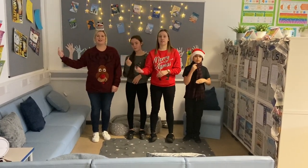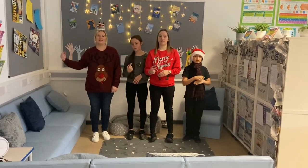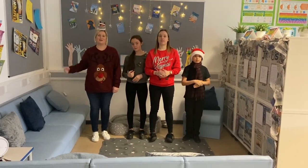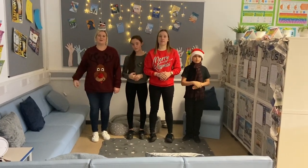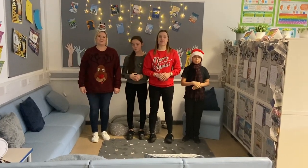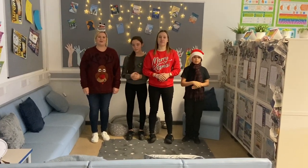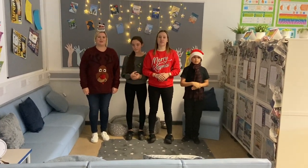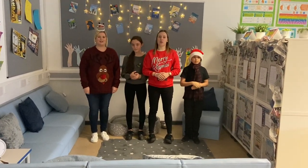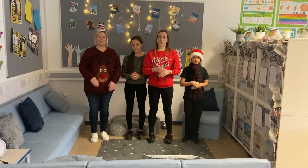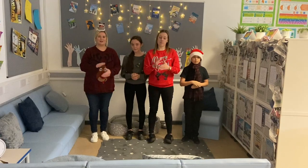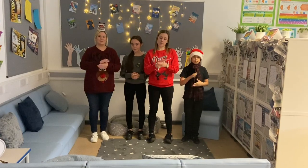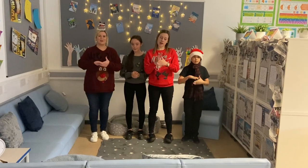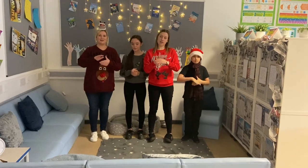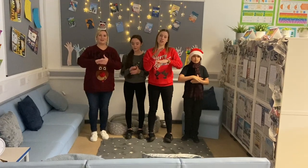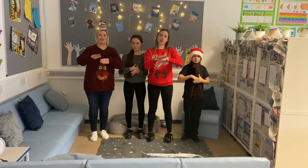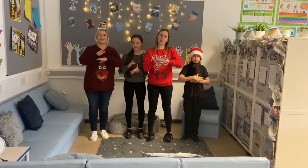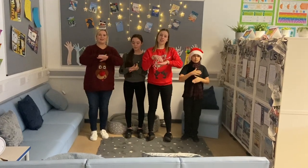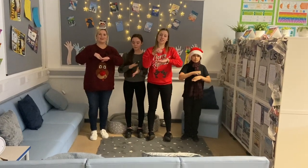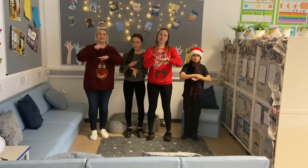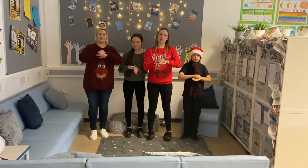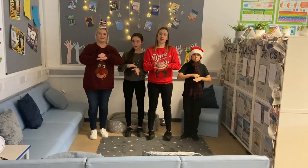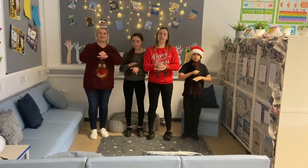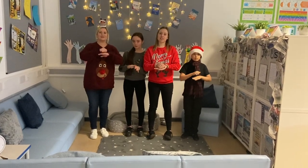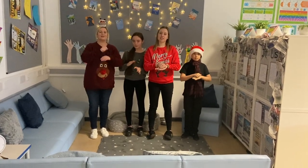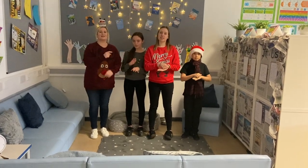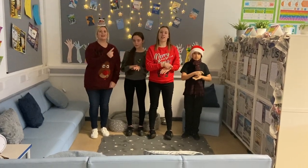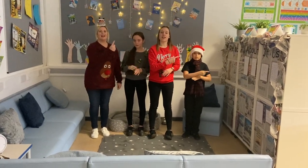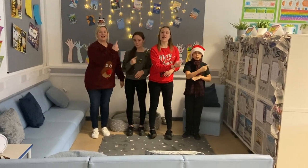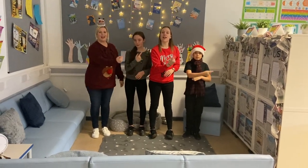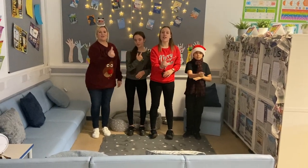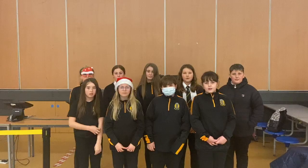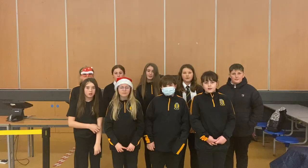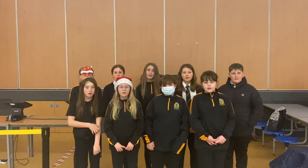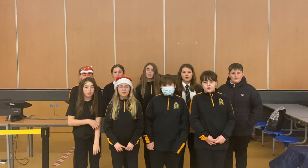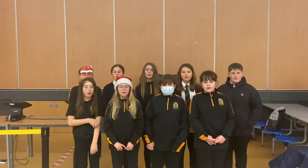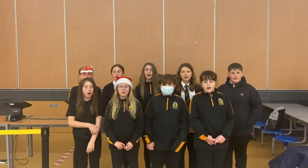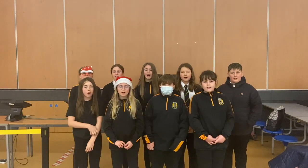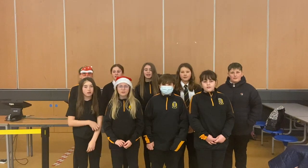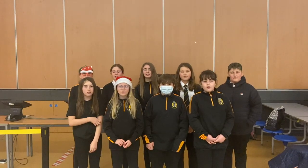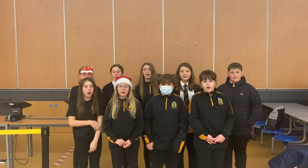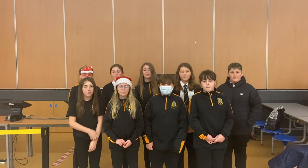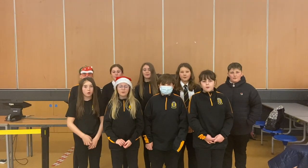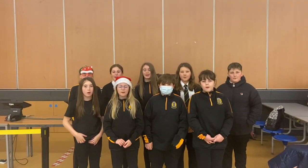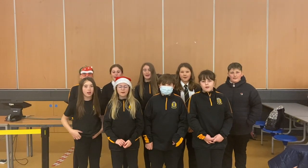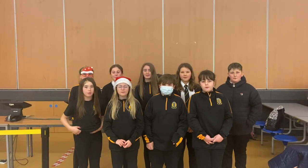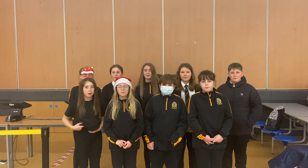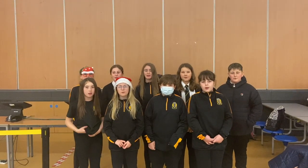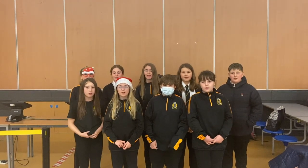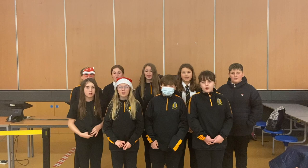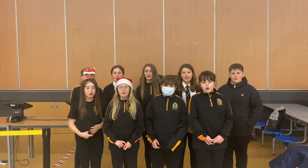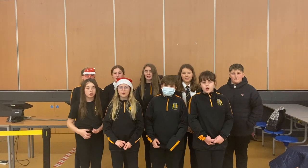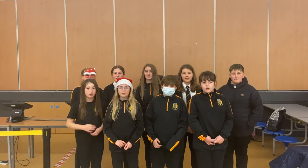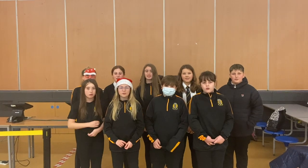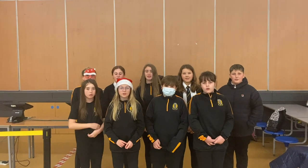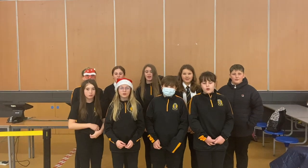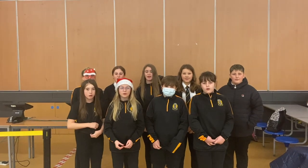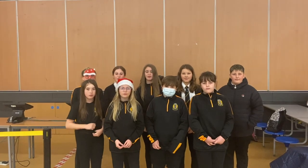Merry Christmas everyone Hands off the wave so you can learn to surf